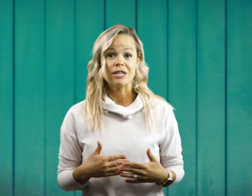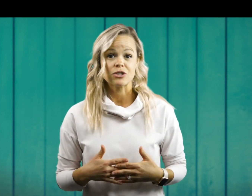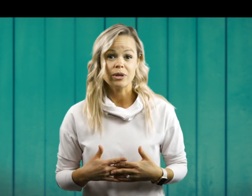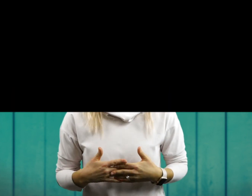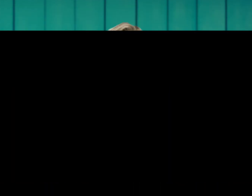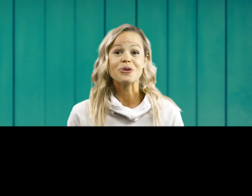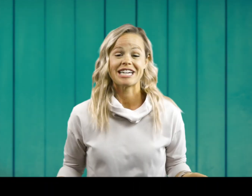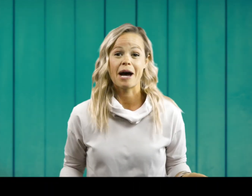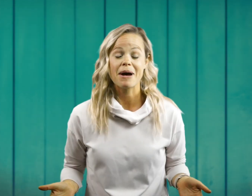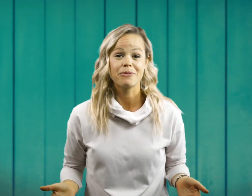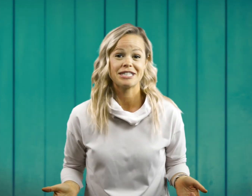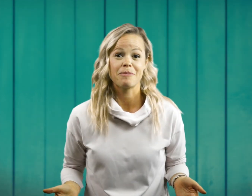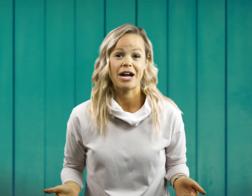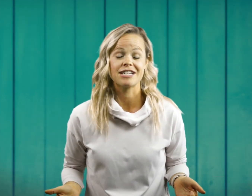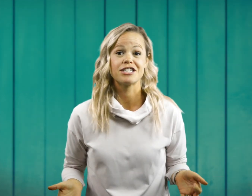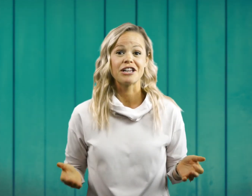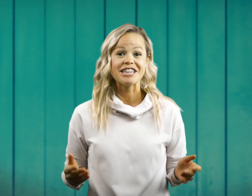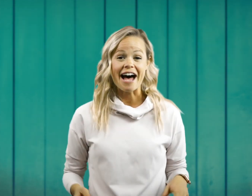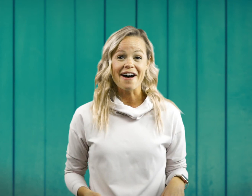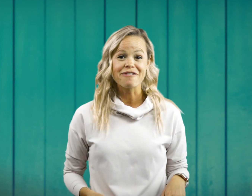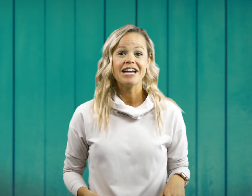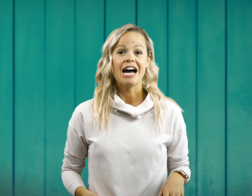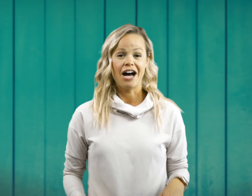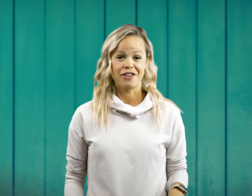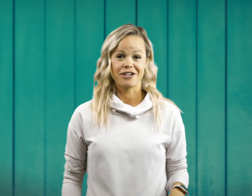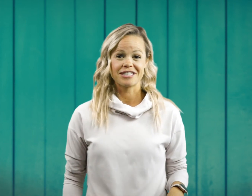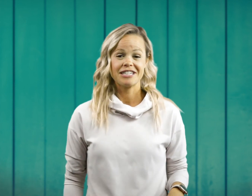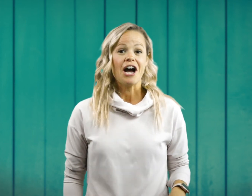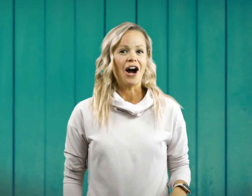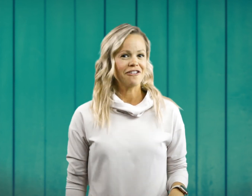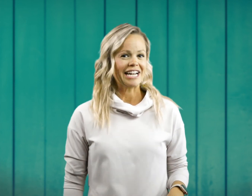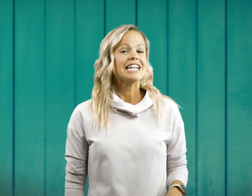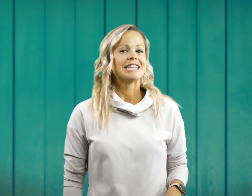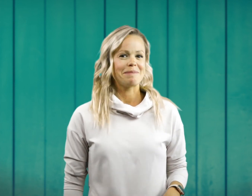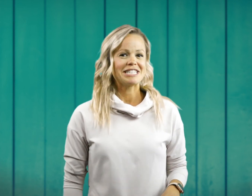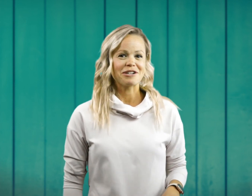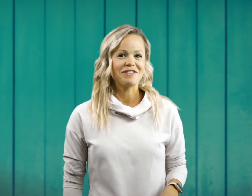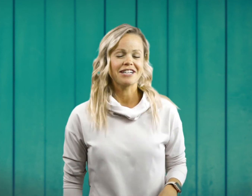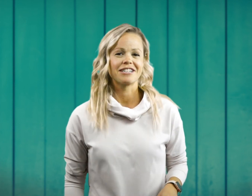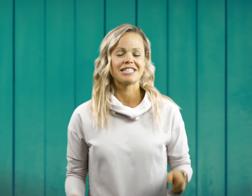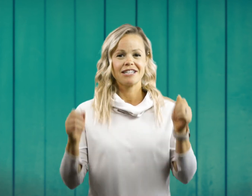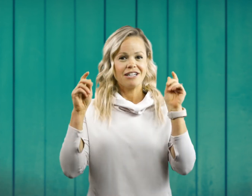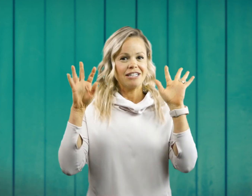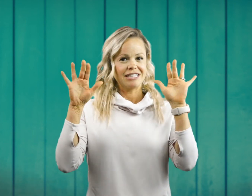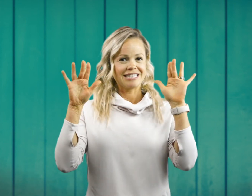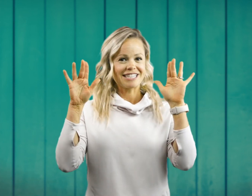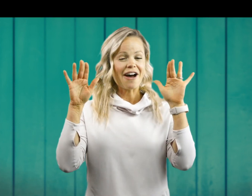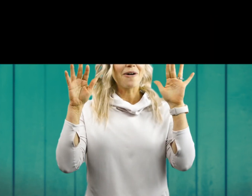this week you can come up with some ways to love others. All right. Let me see your fingers. Let's go.